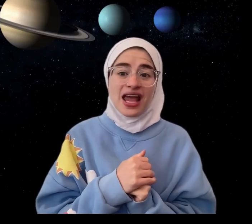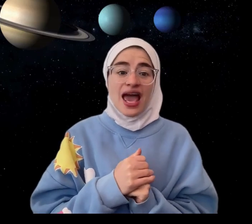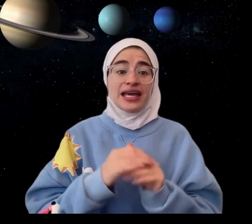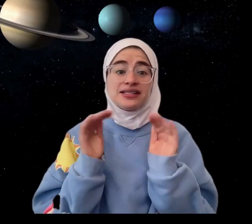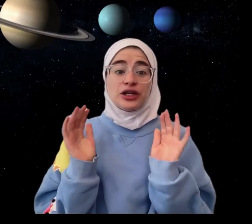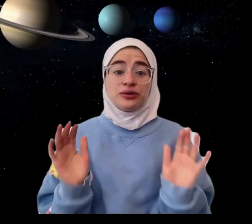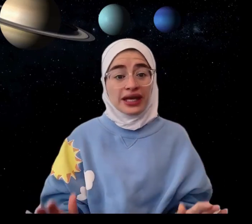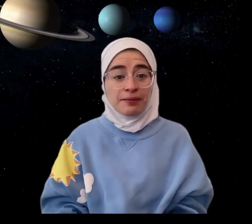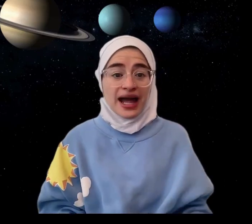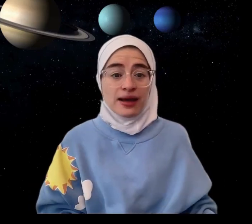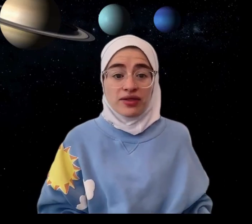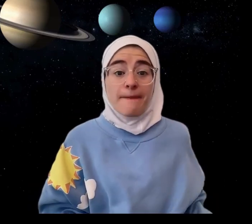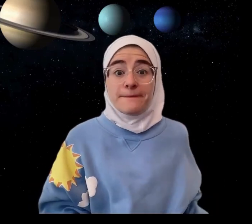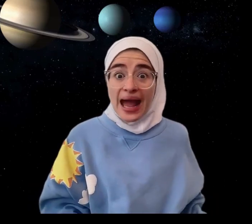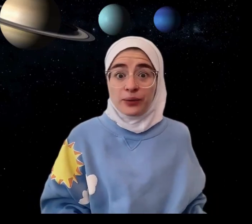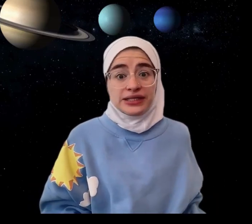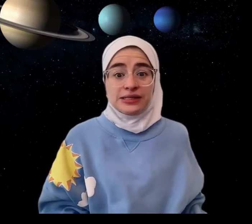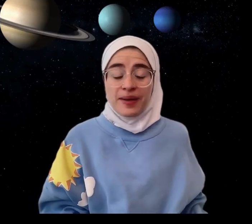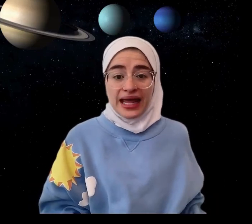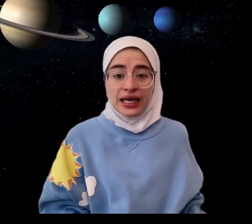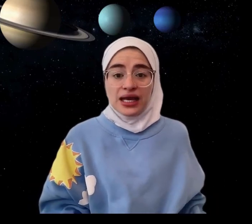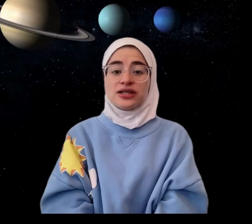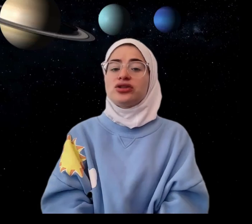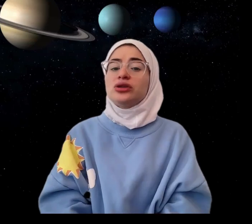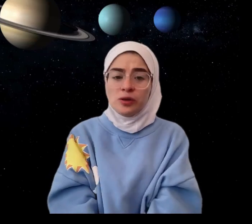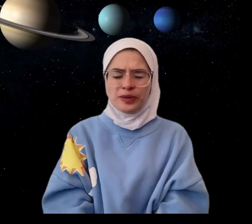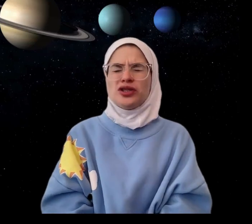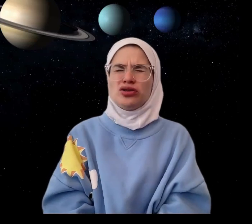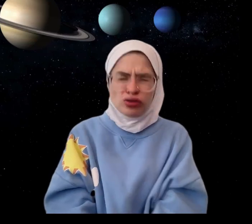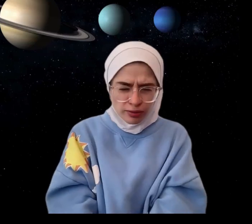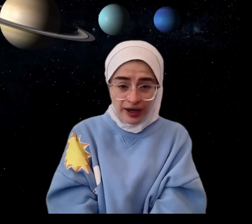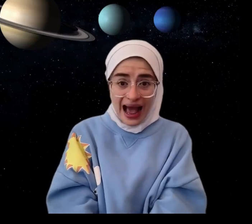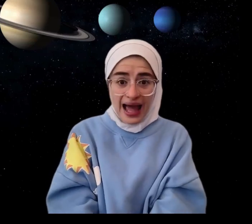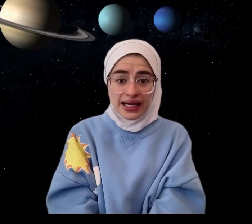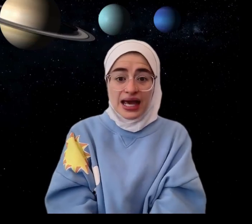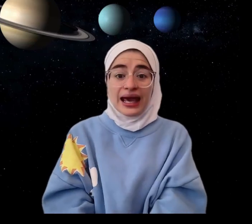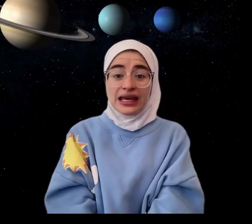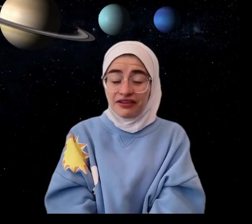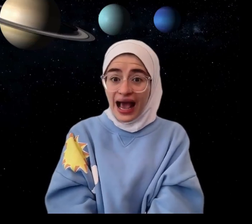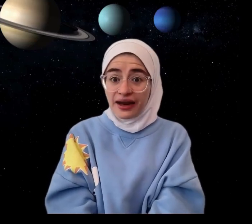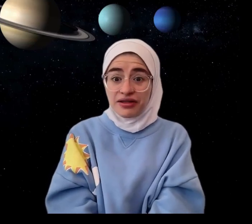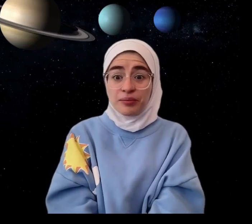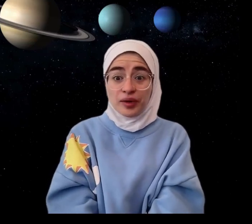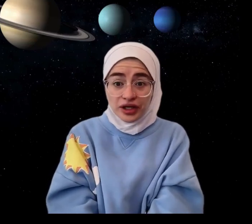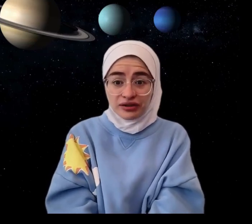is a unique planet with a backward spin. It's super, super hot, even hotter than Mercury,